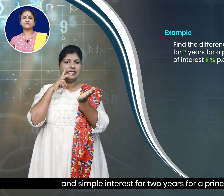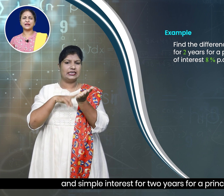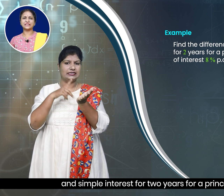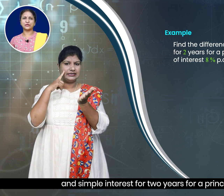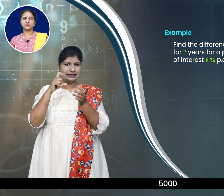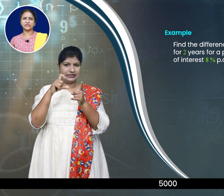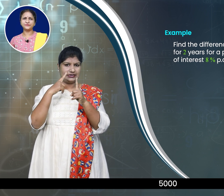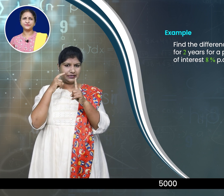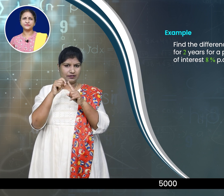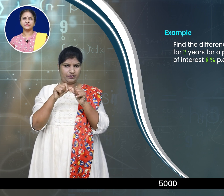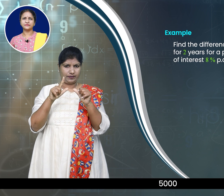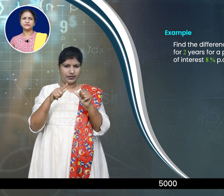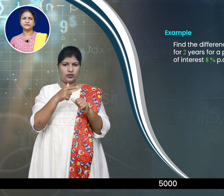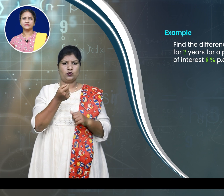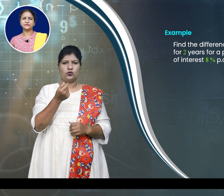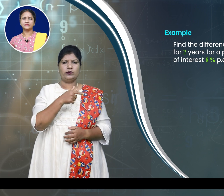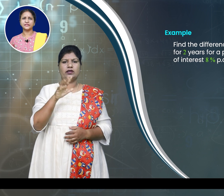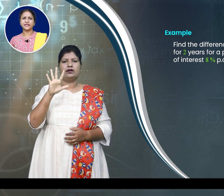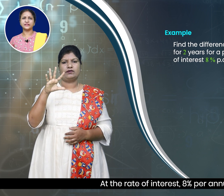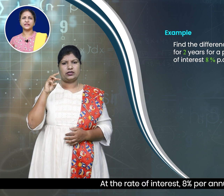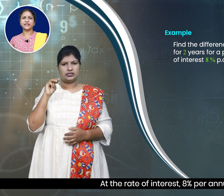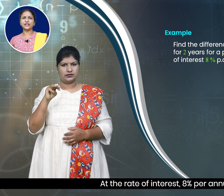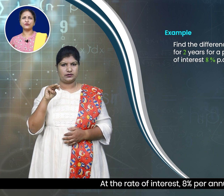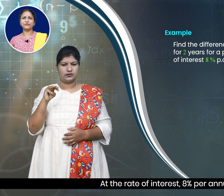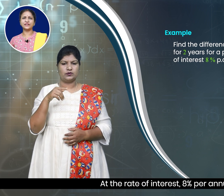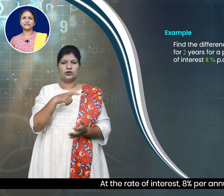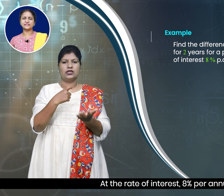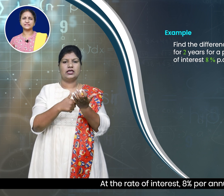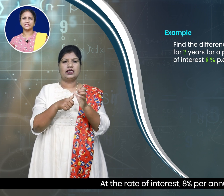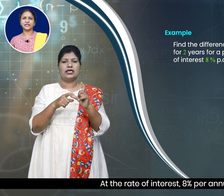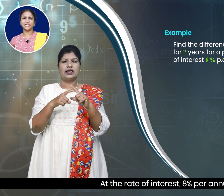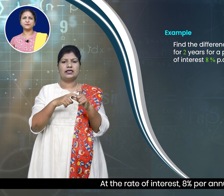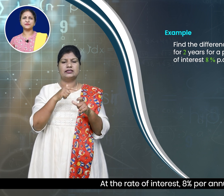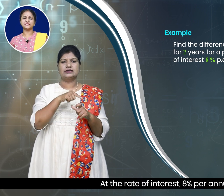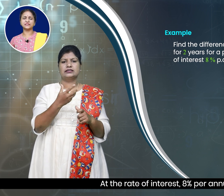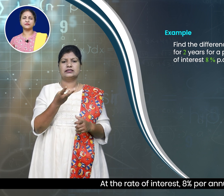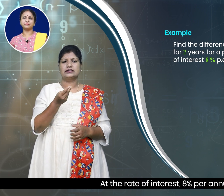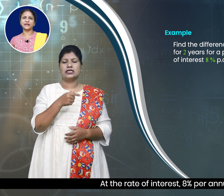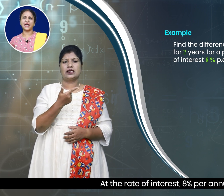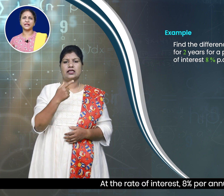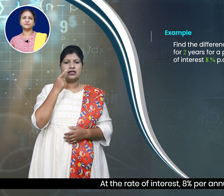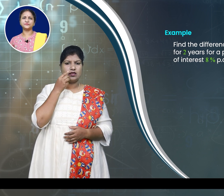5000 at the rate of interest 8 percent per annum.